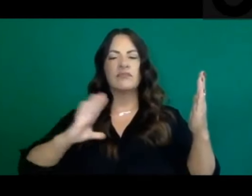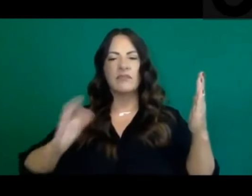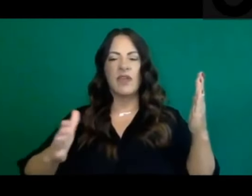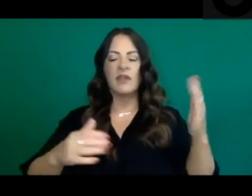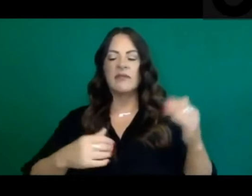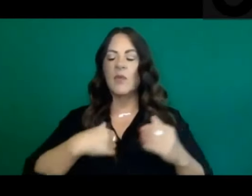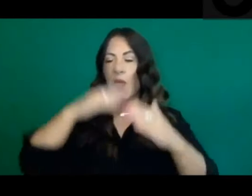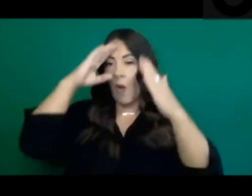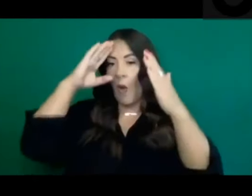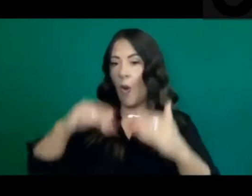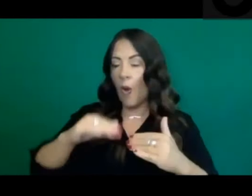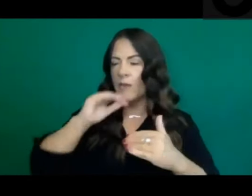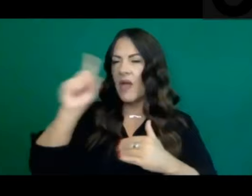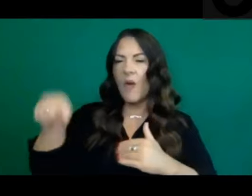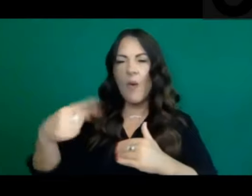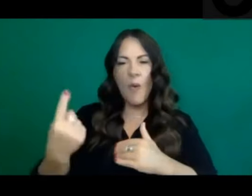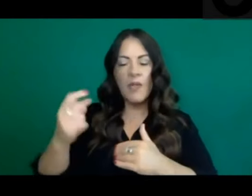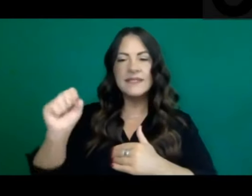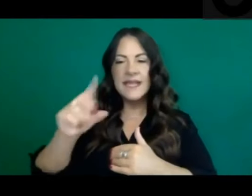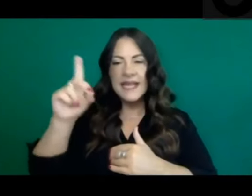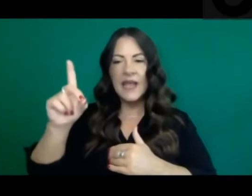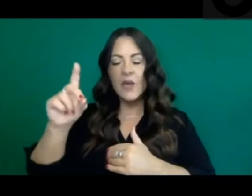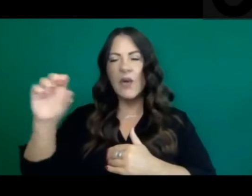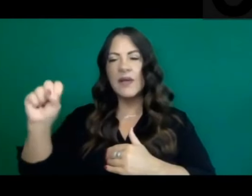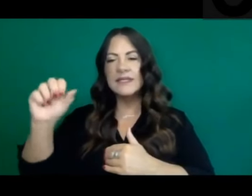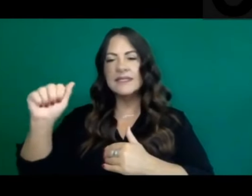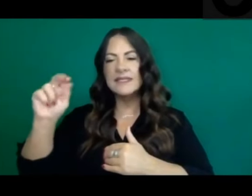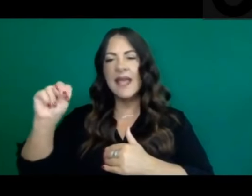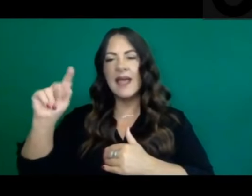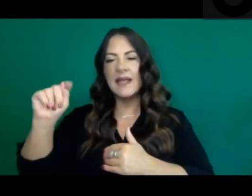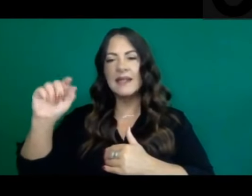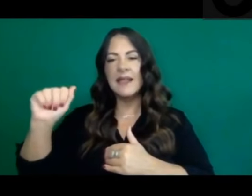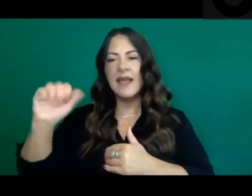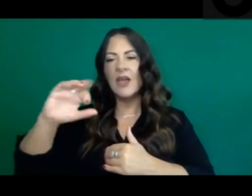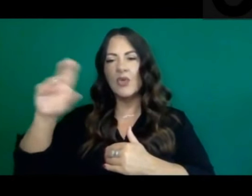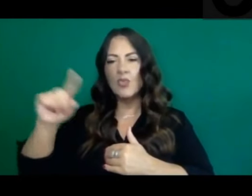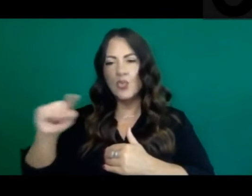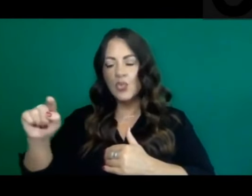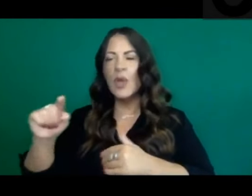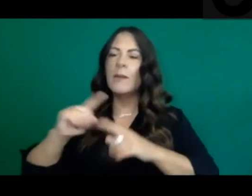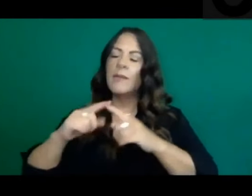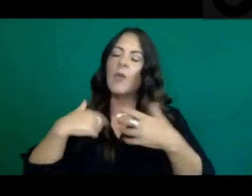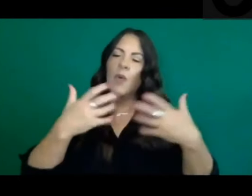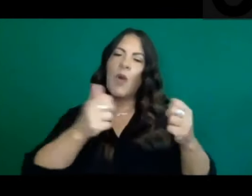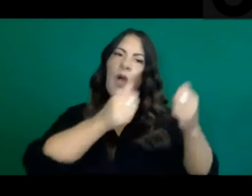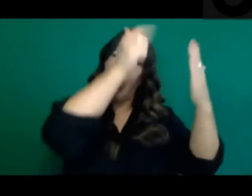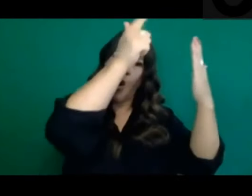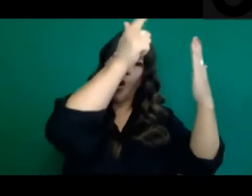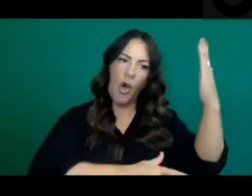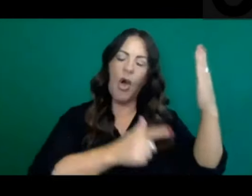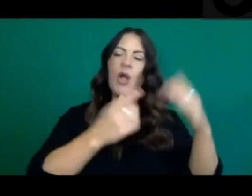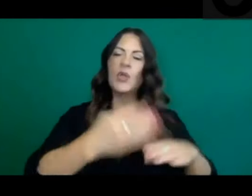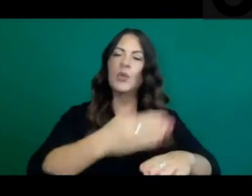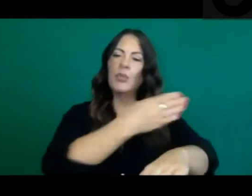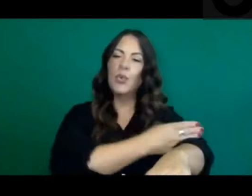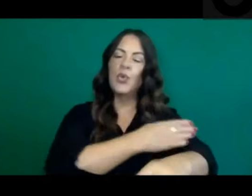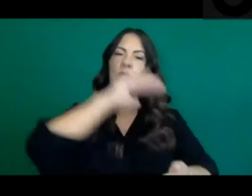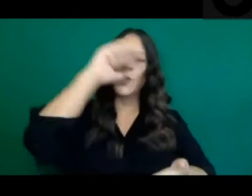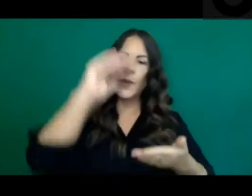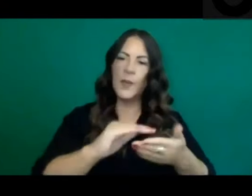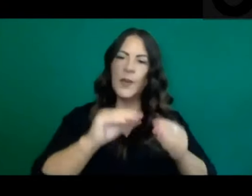in Santa Cruz and San Diego and others, that all counties improve transmission that we see and enjoy. What